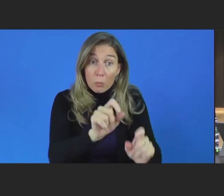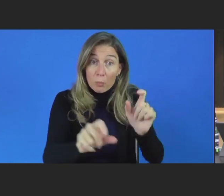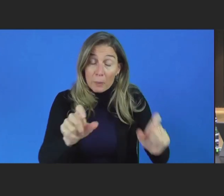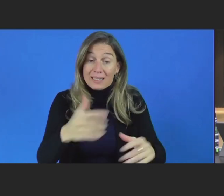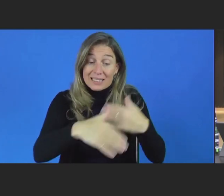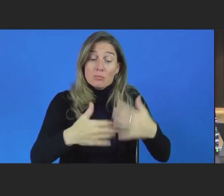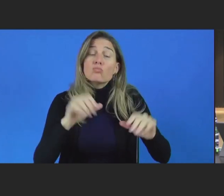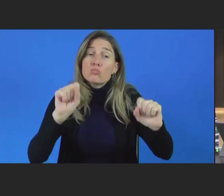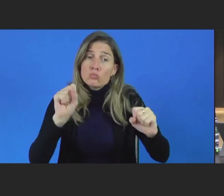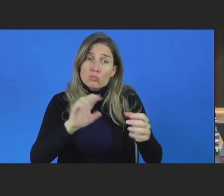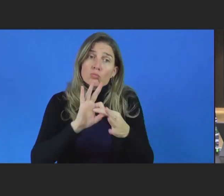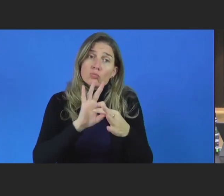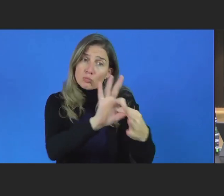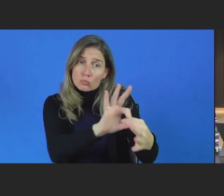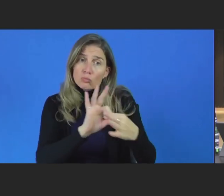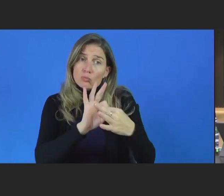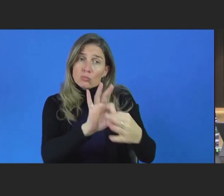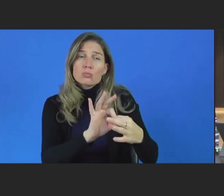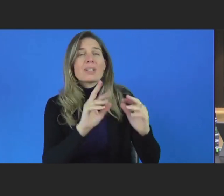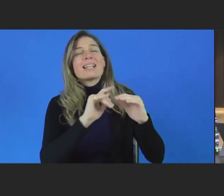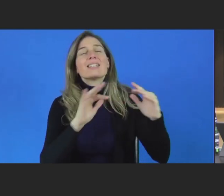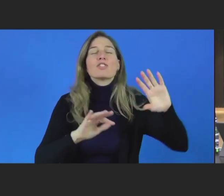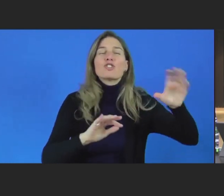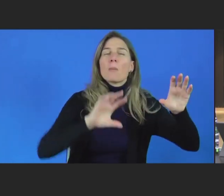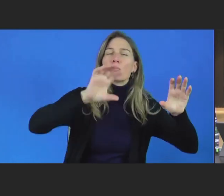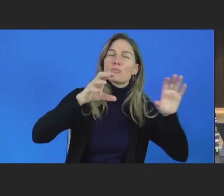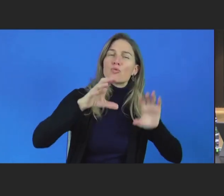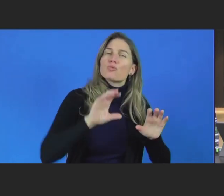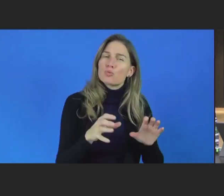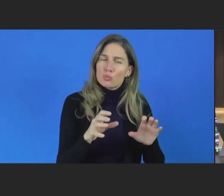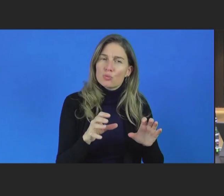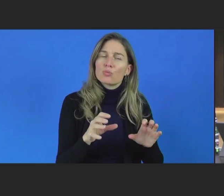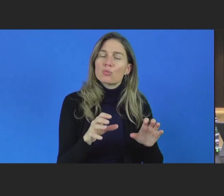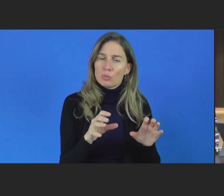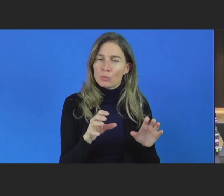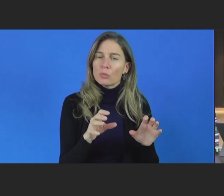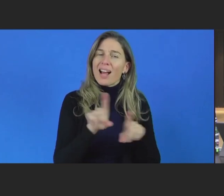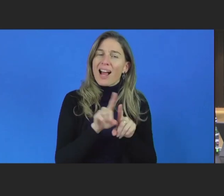through different chapters as well as its regional offices as well.